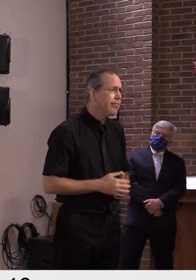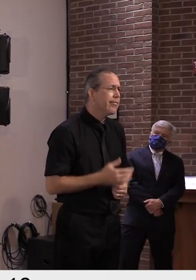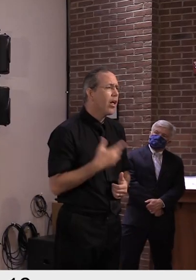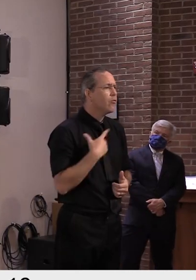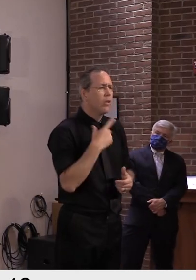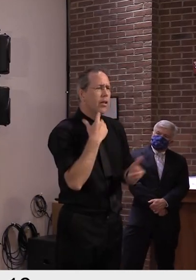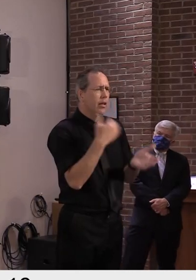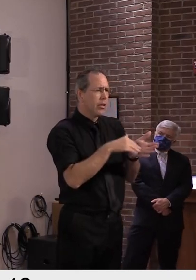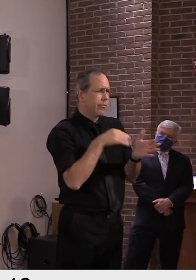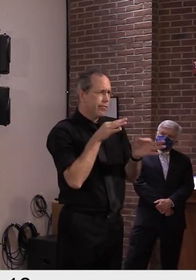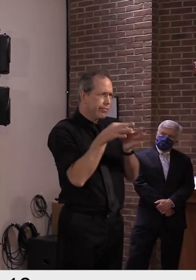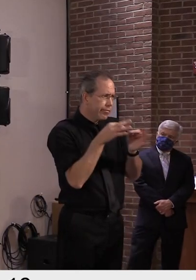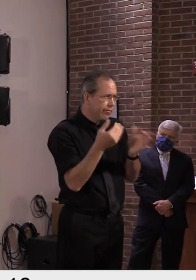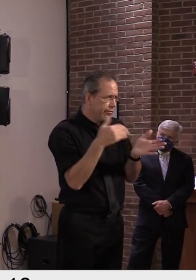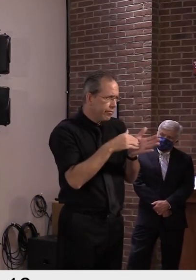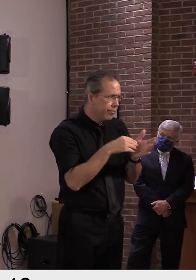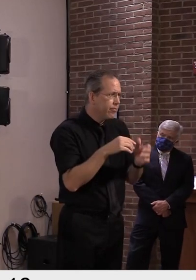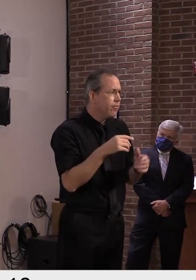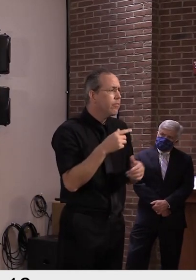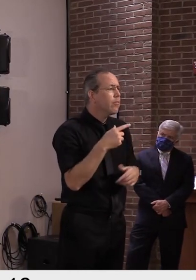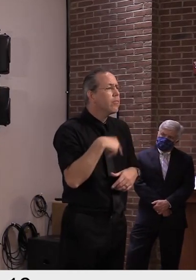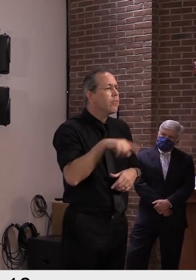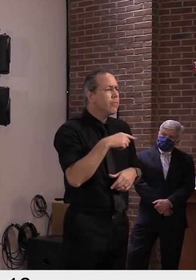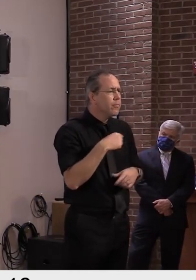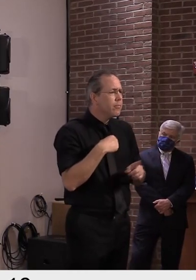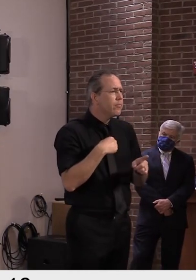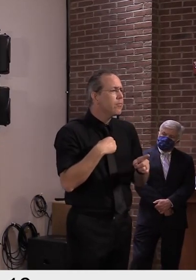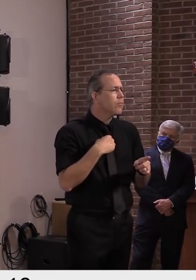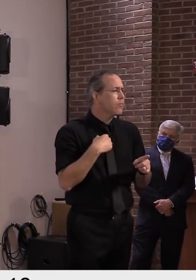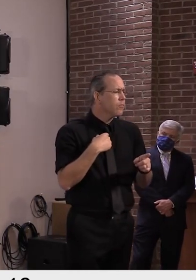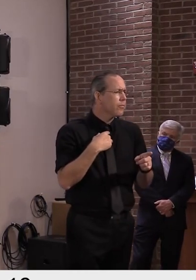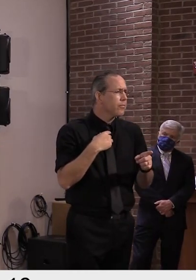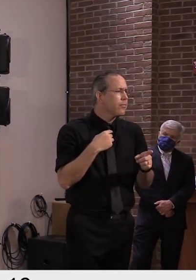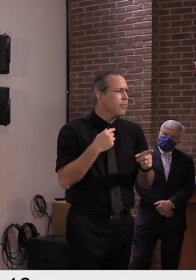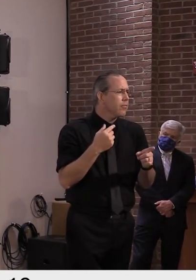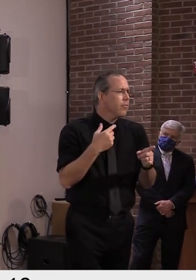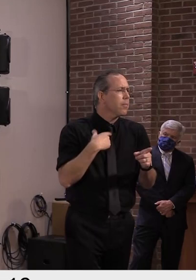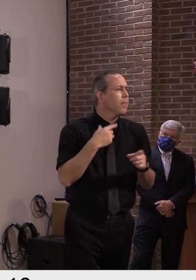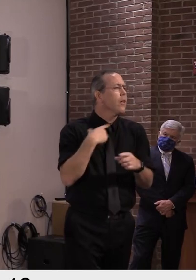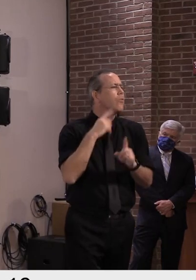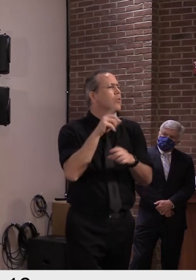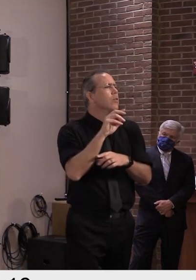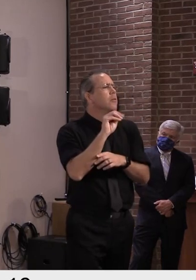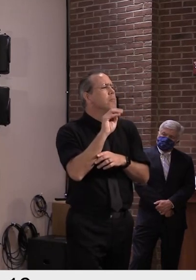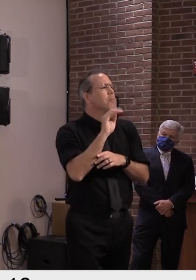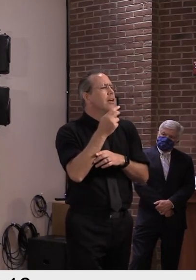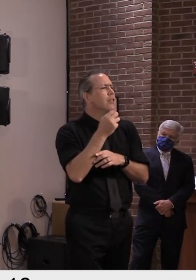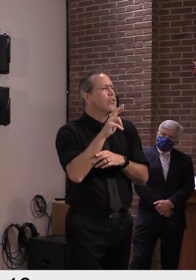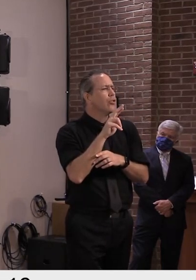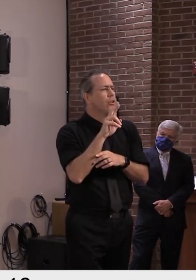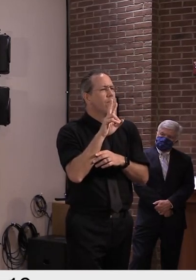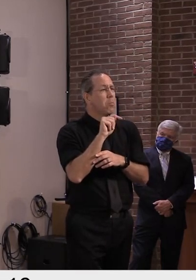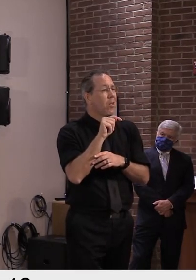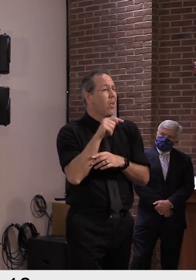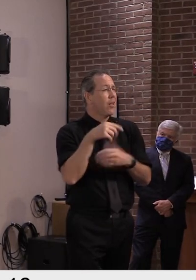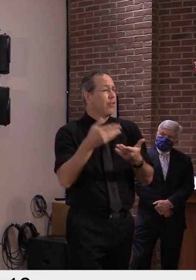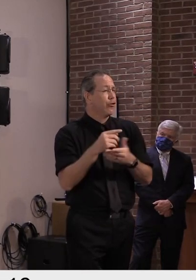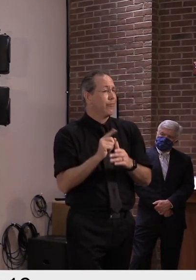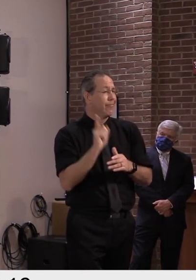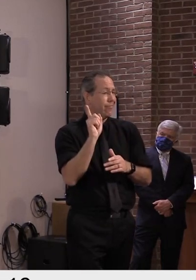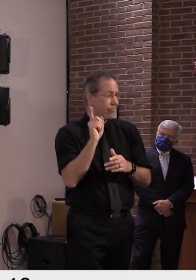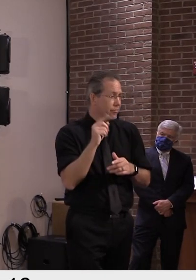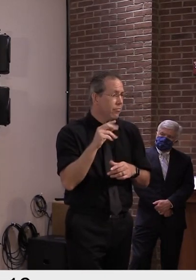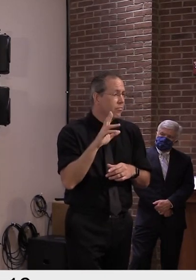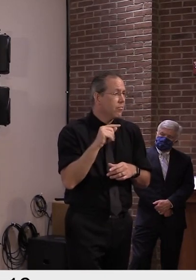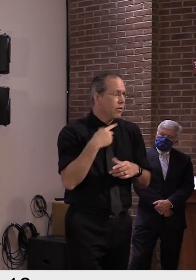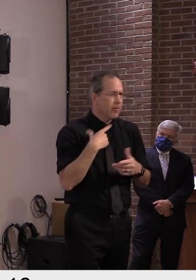because we wanted to survey that, uh, those two counties, Bennington and Windham counties, um, we